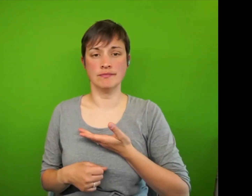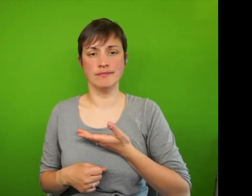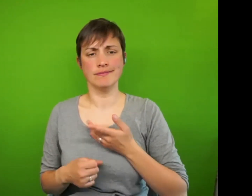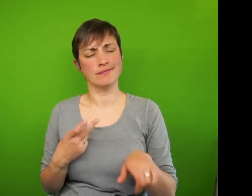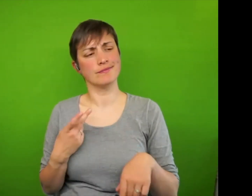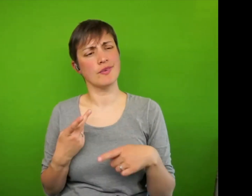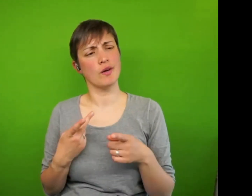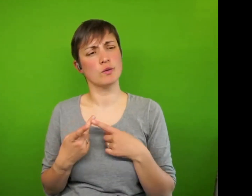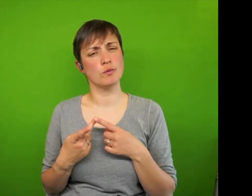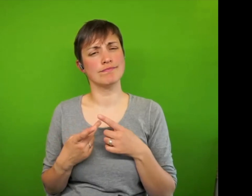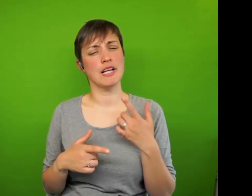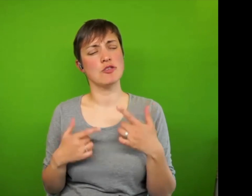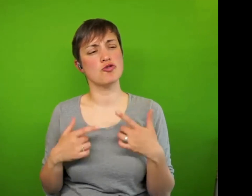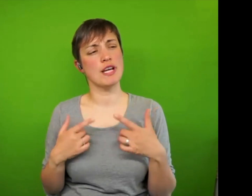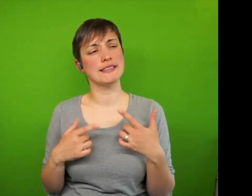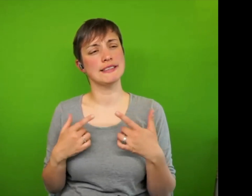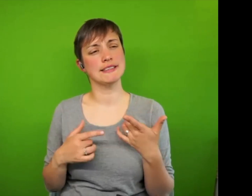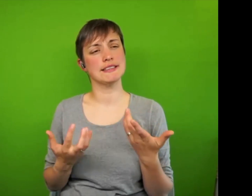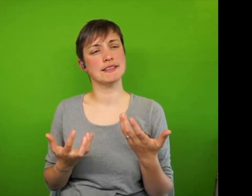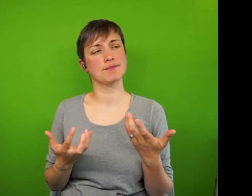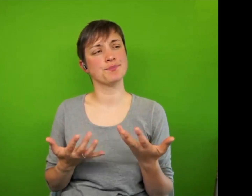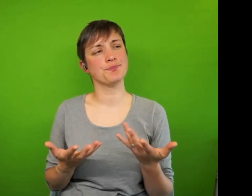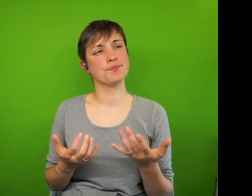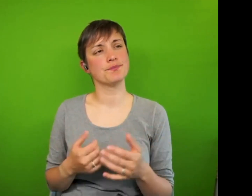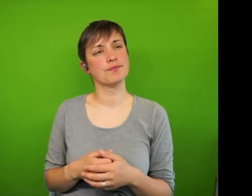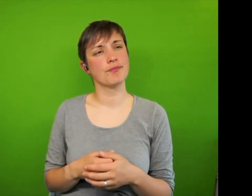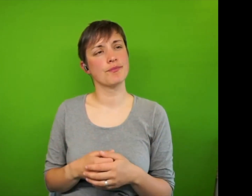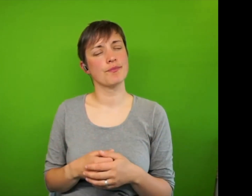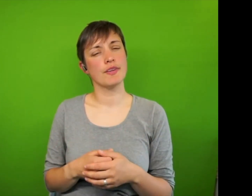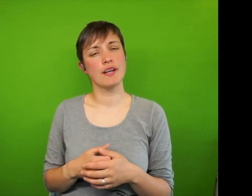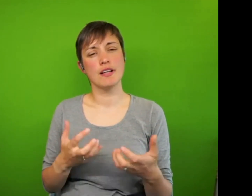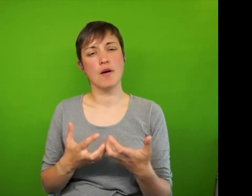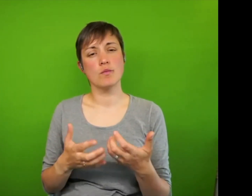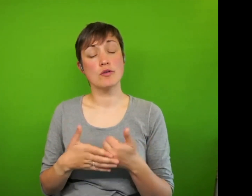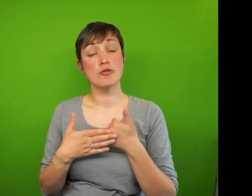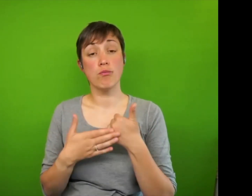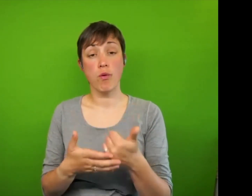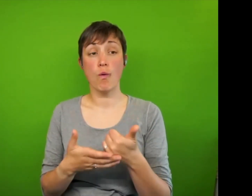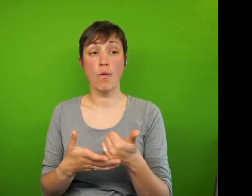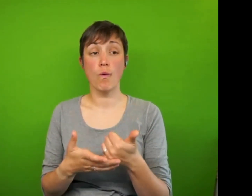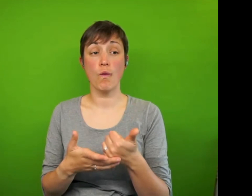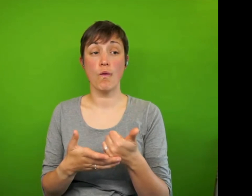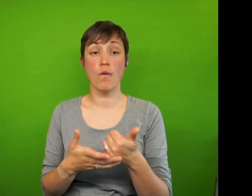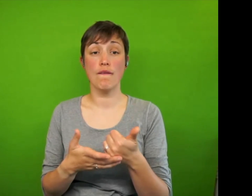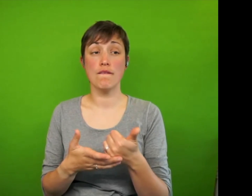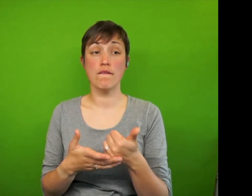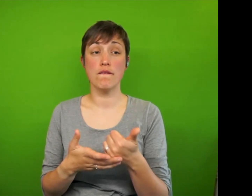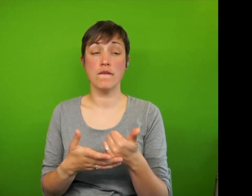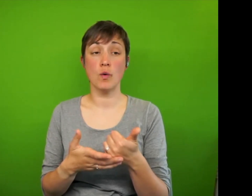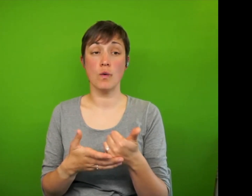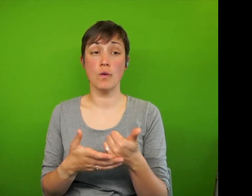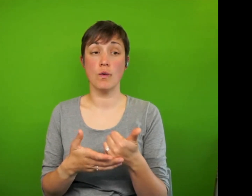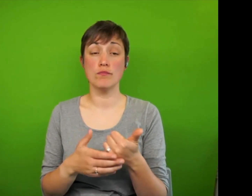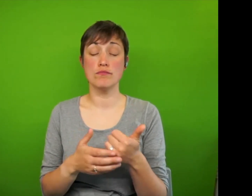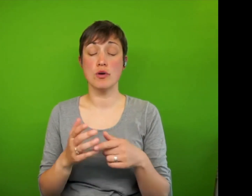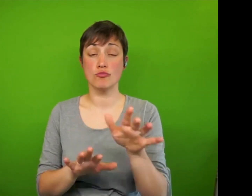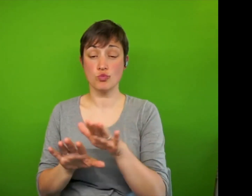interesting how I think it interests in support for the idea of universal basic income has grown during the